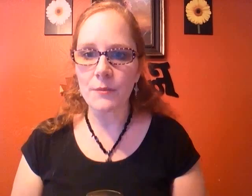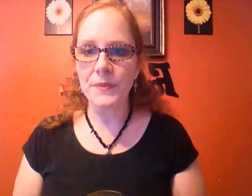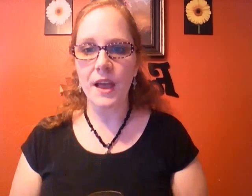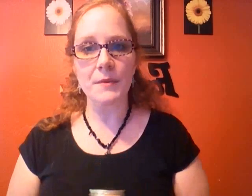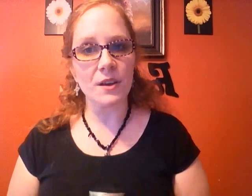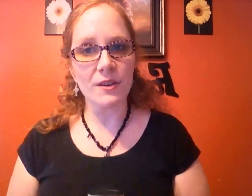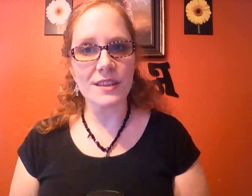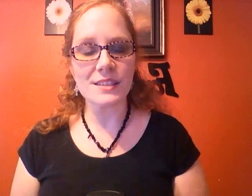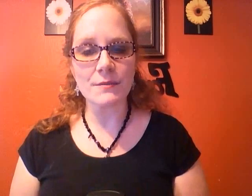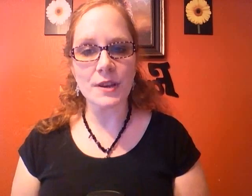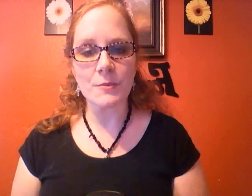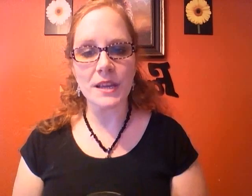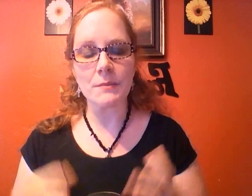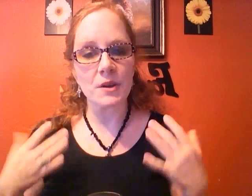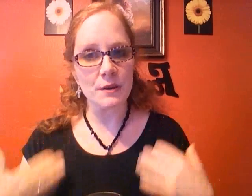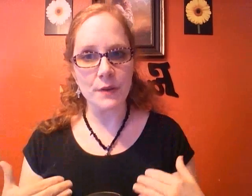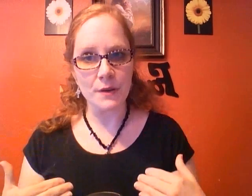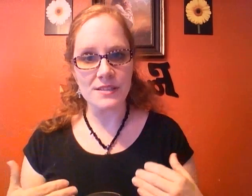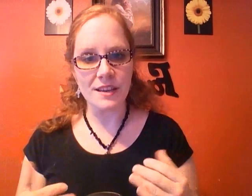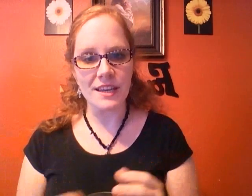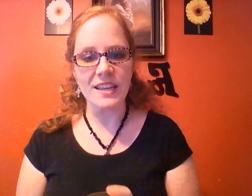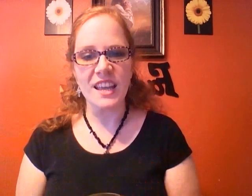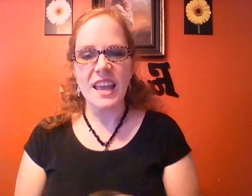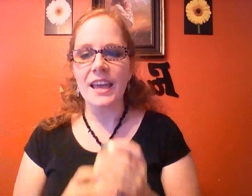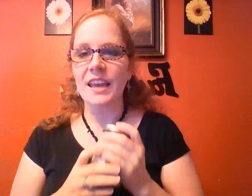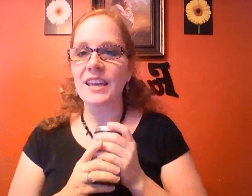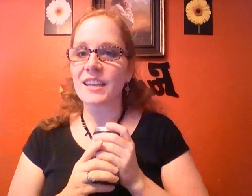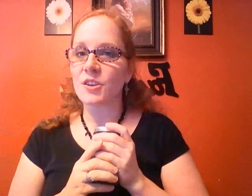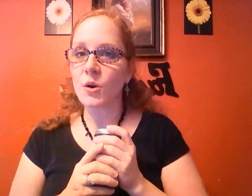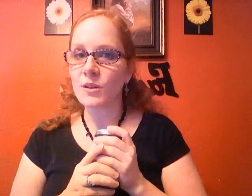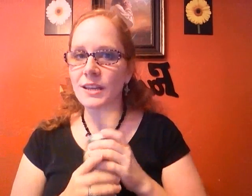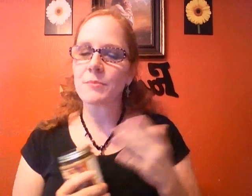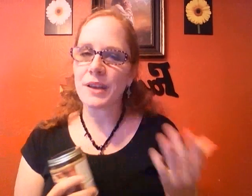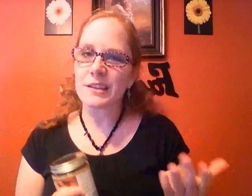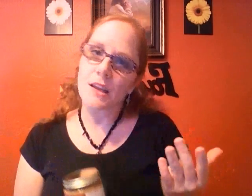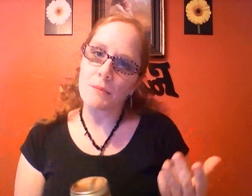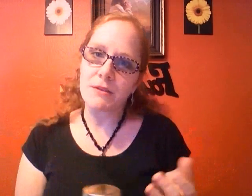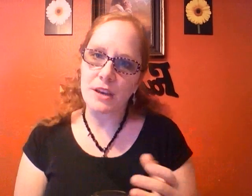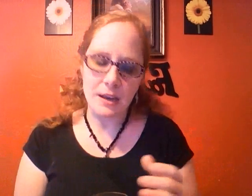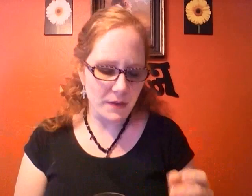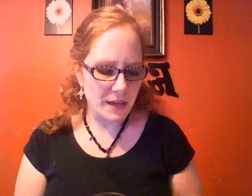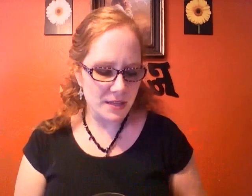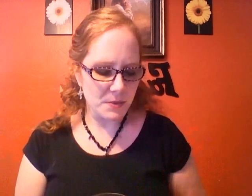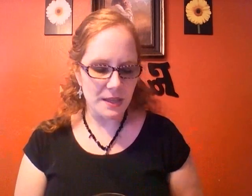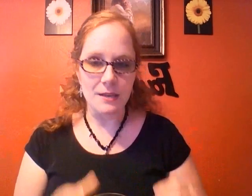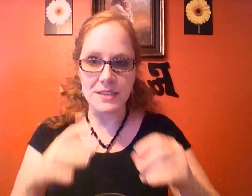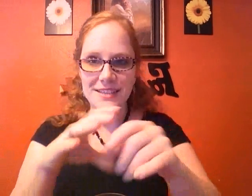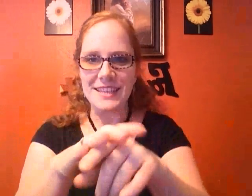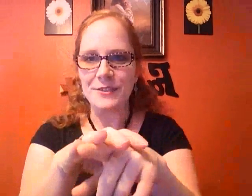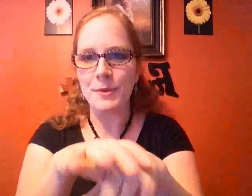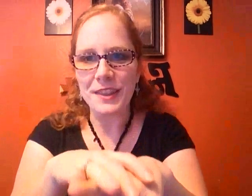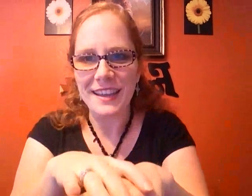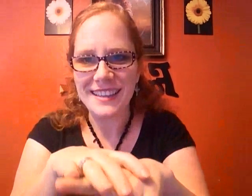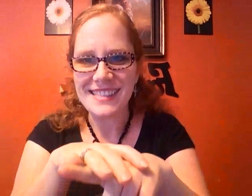I'm gonna hold this in front of me and I'm going to focus on it and I can either hold it but I may run out of hands being that I'm testing with both hands